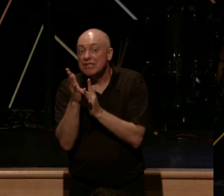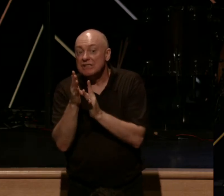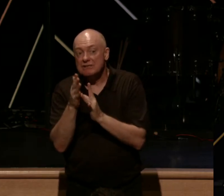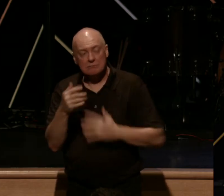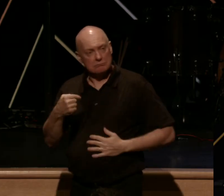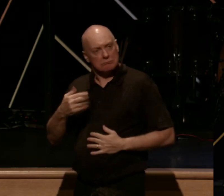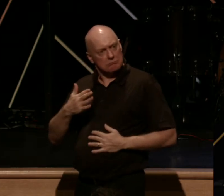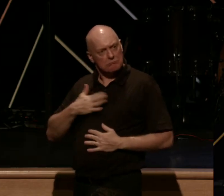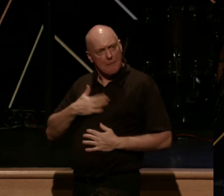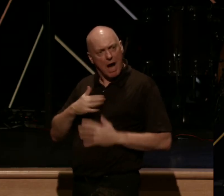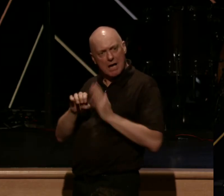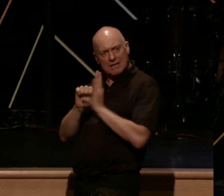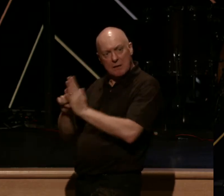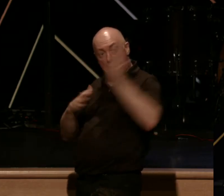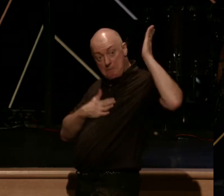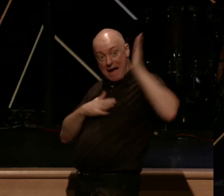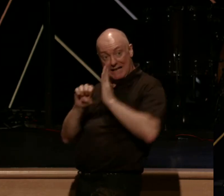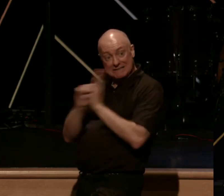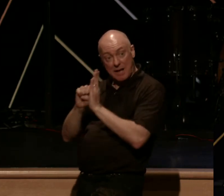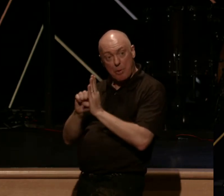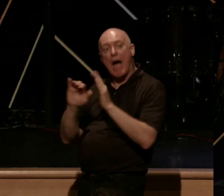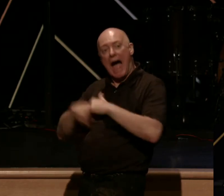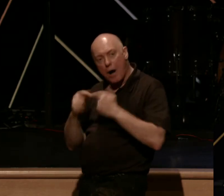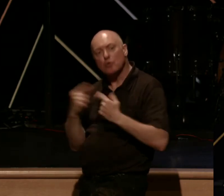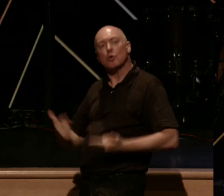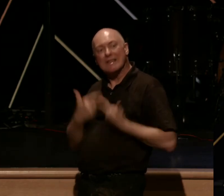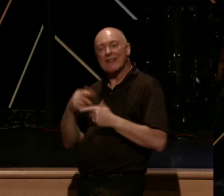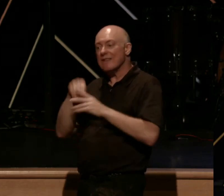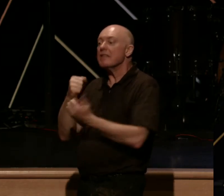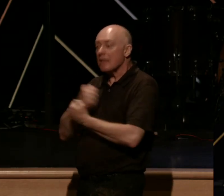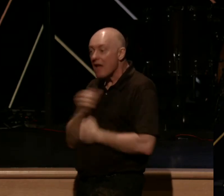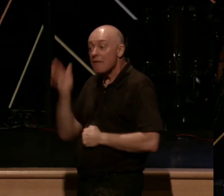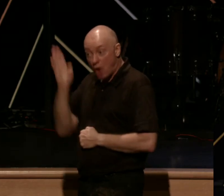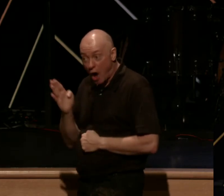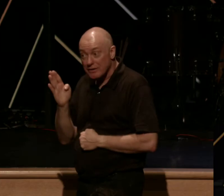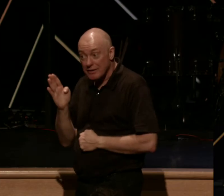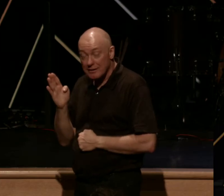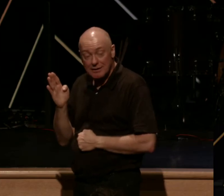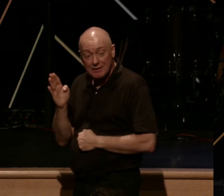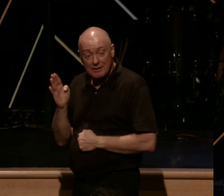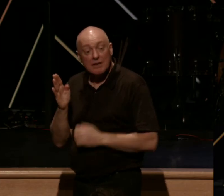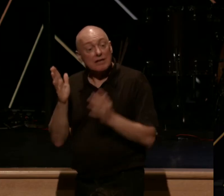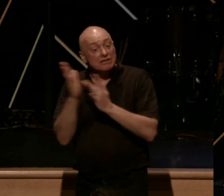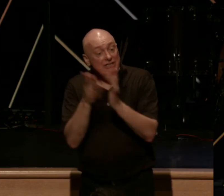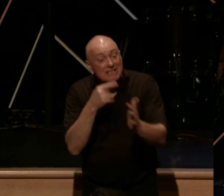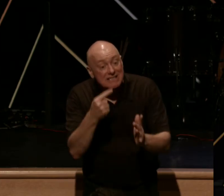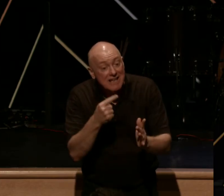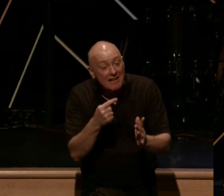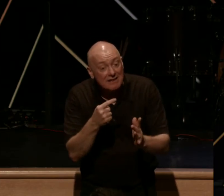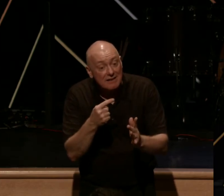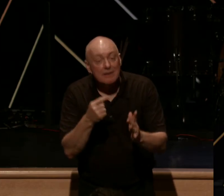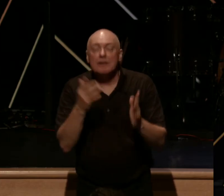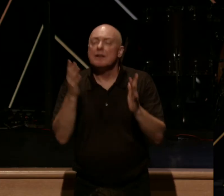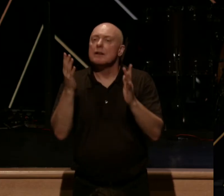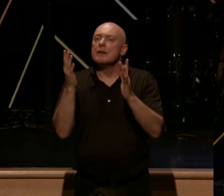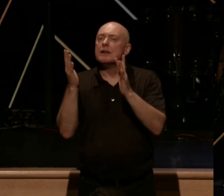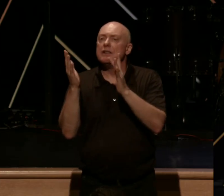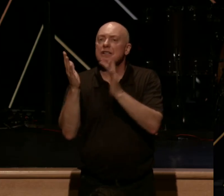our example of how to live in the love of God. He tells us that he had a particular lifestyle,